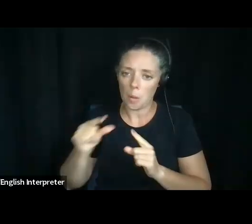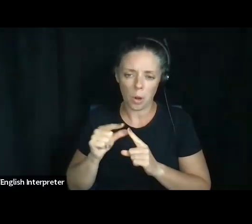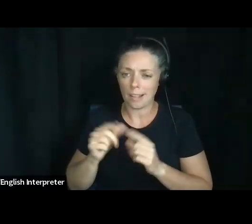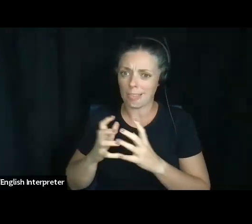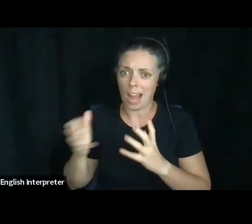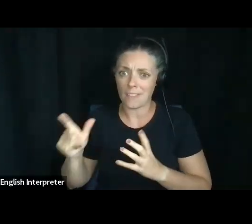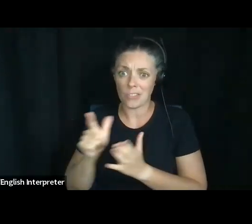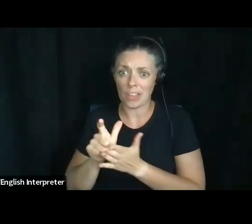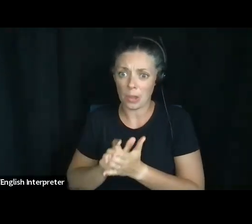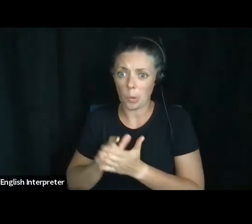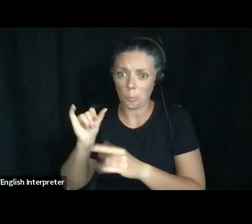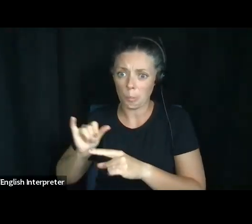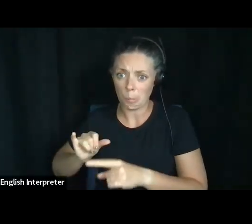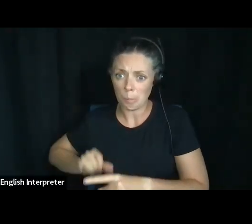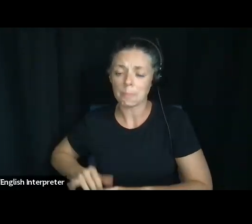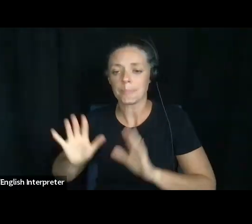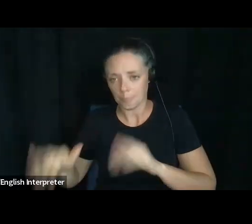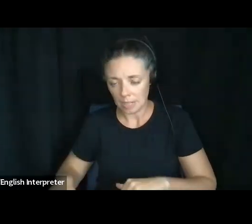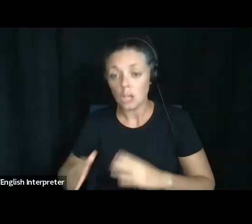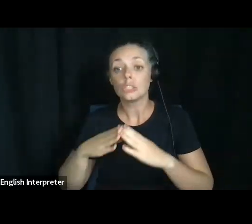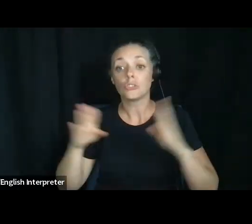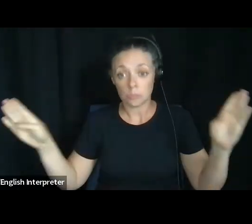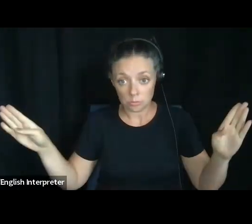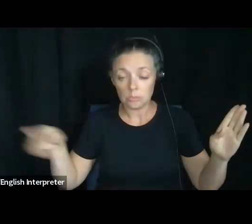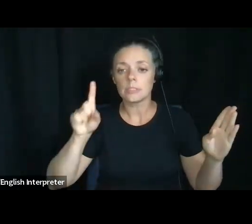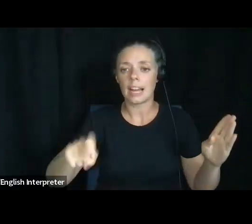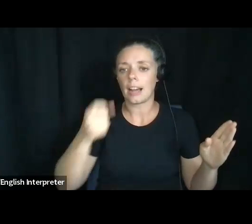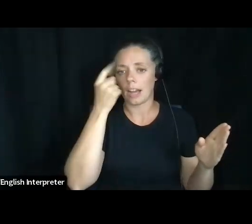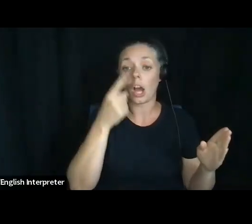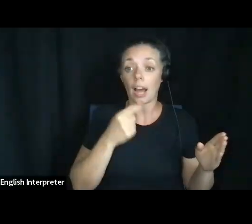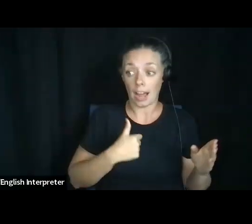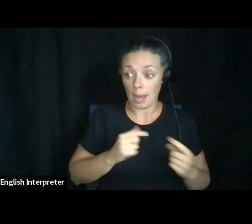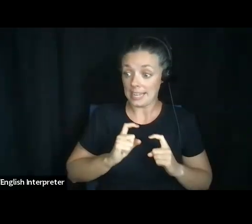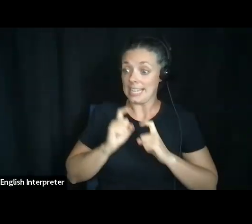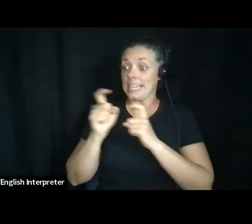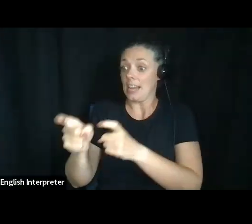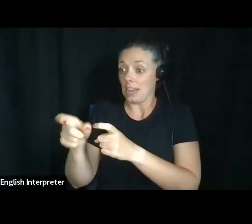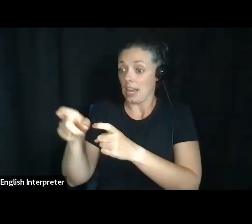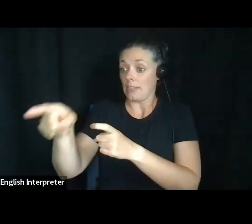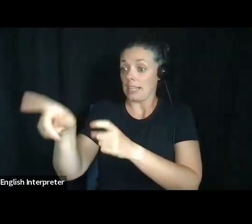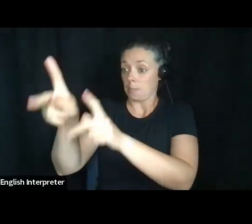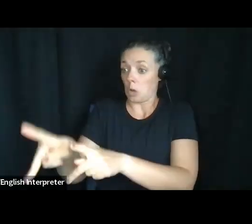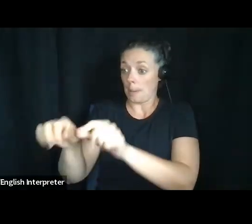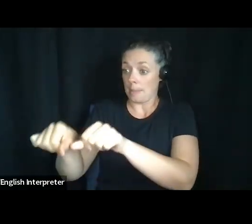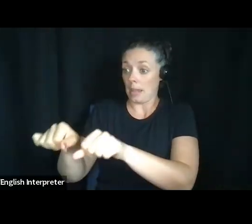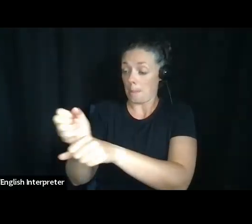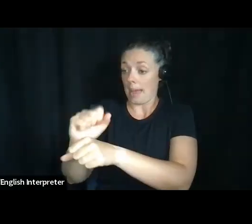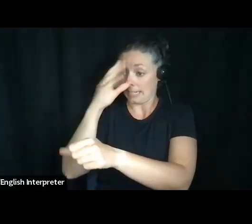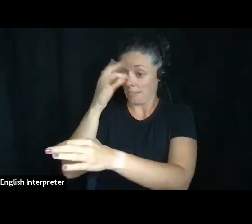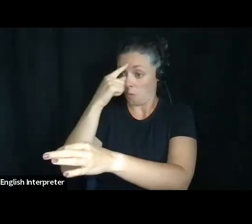you have to understand generally that you are giving somebody else the right to make decisions for you. If you can't,